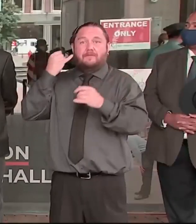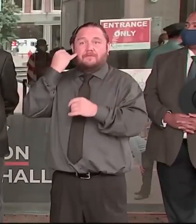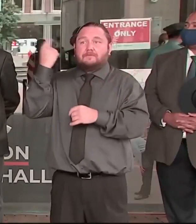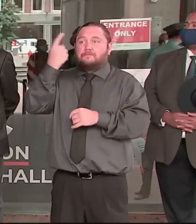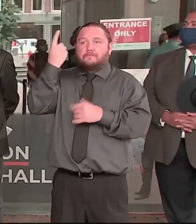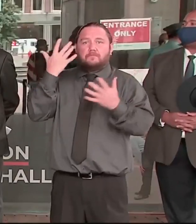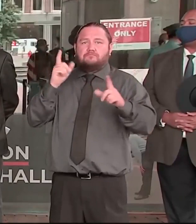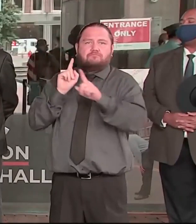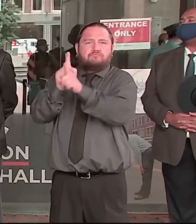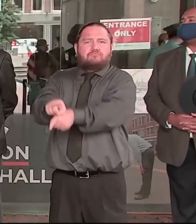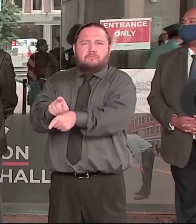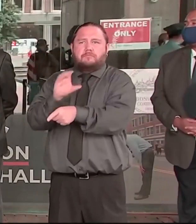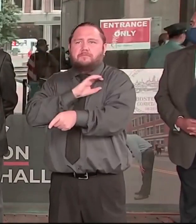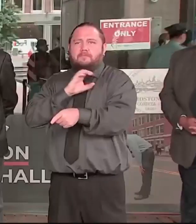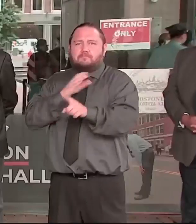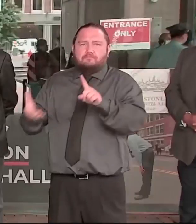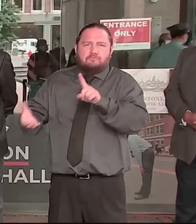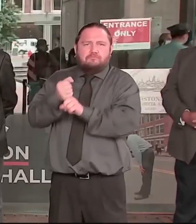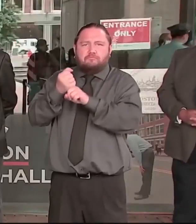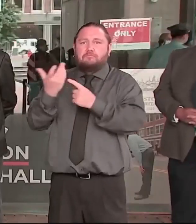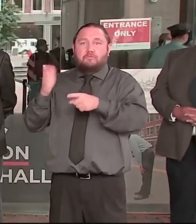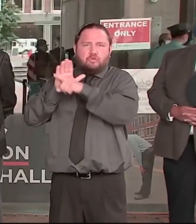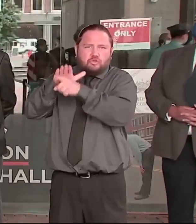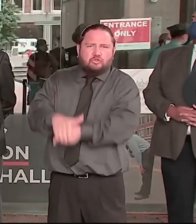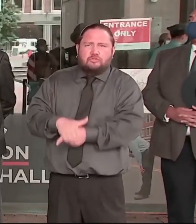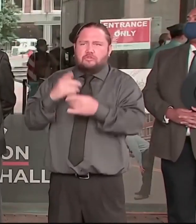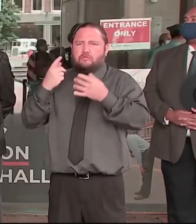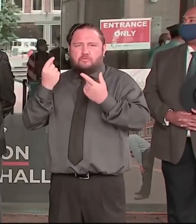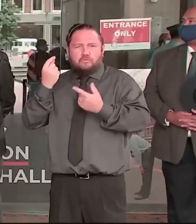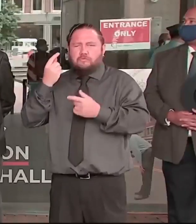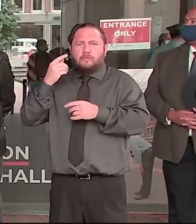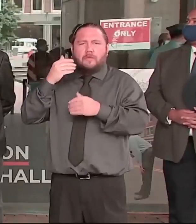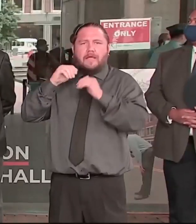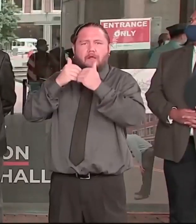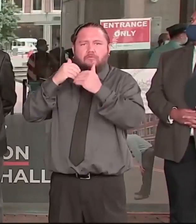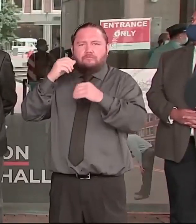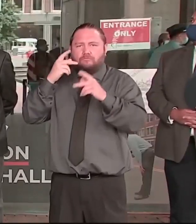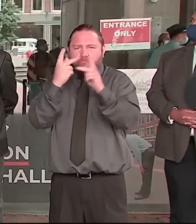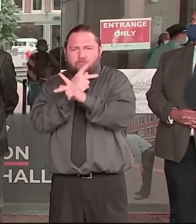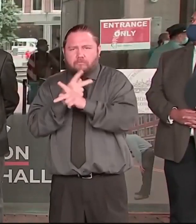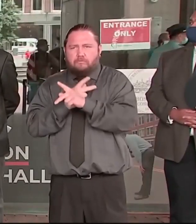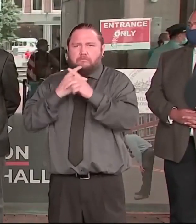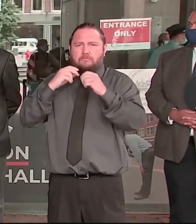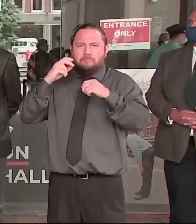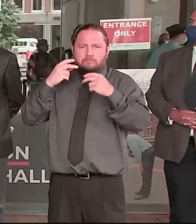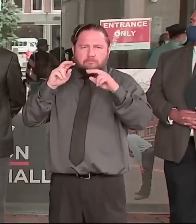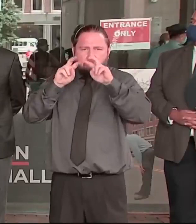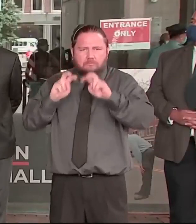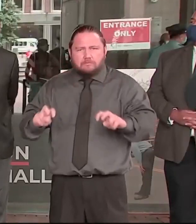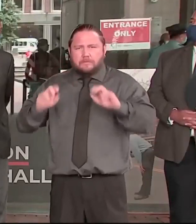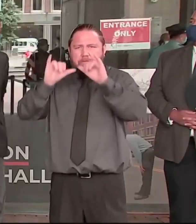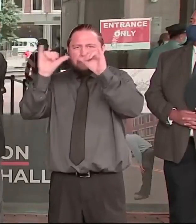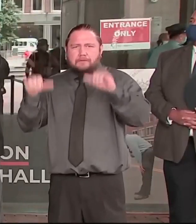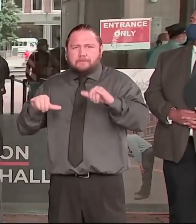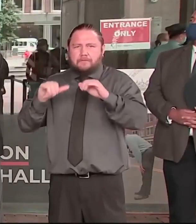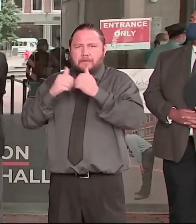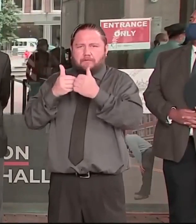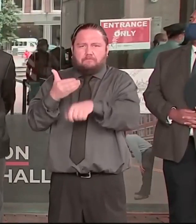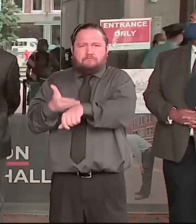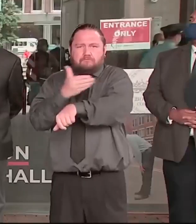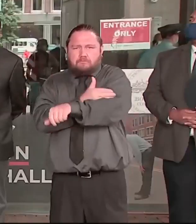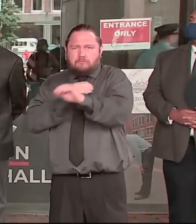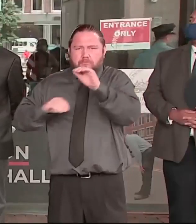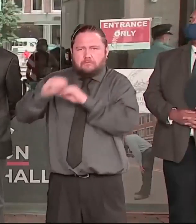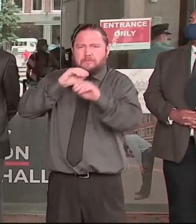swiftly to drive these important changes forward. I also want to thank the members of the command staff, police department, for taking these issues very